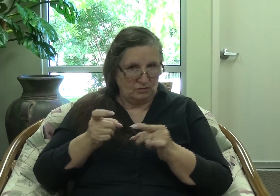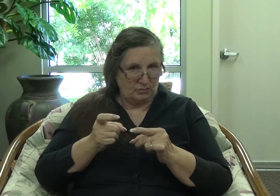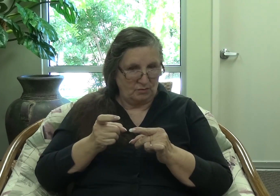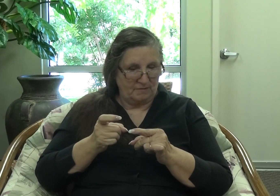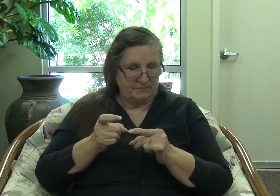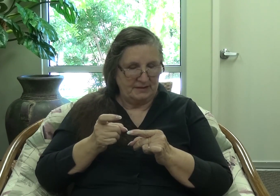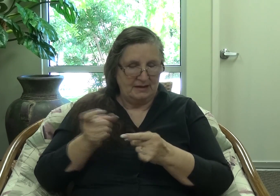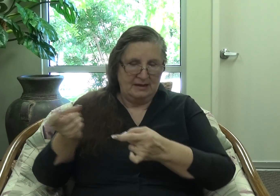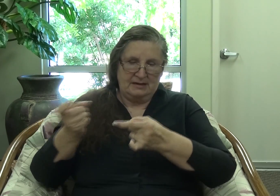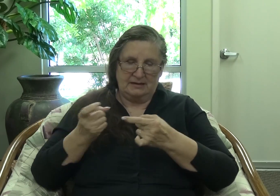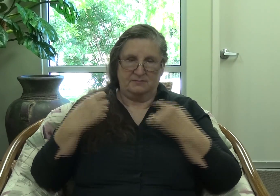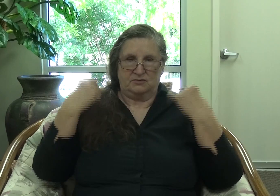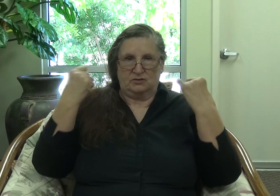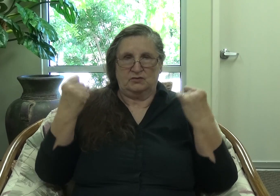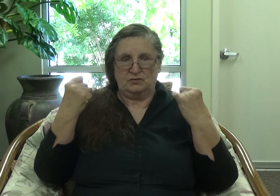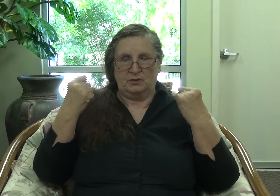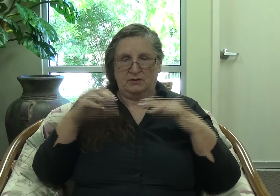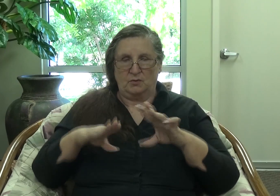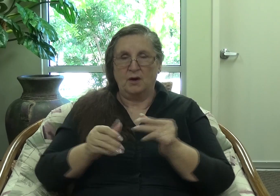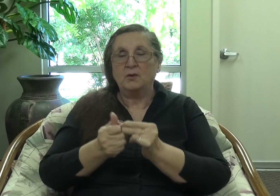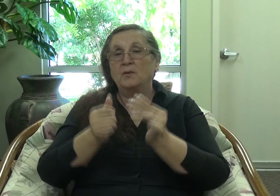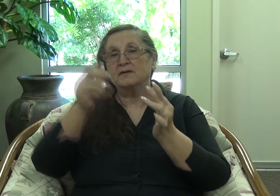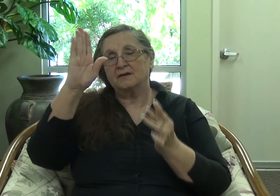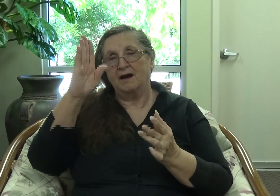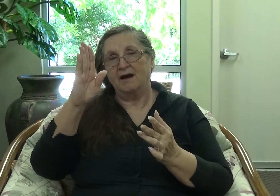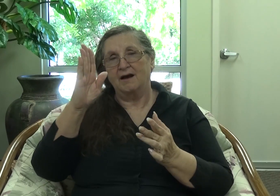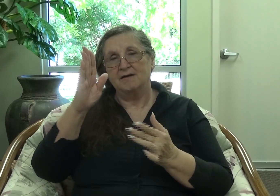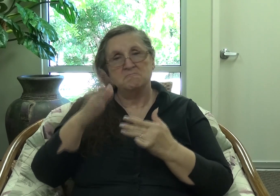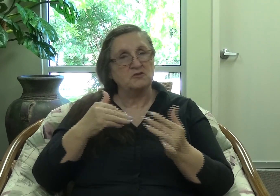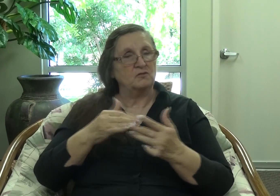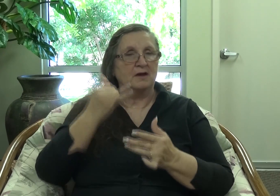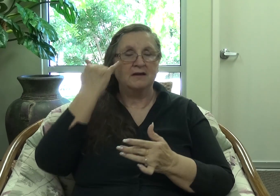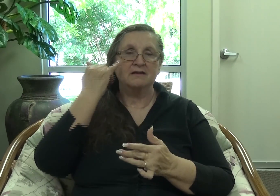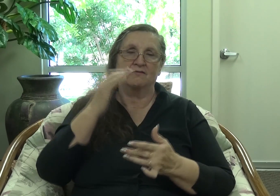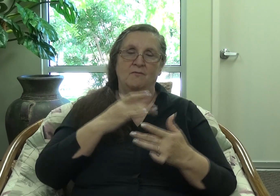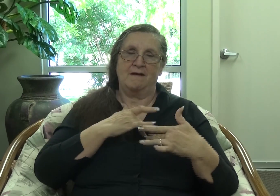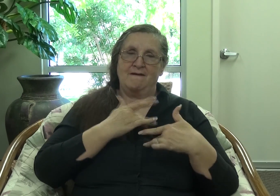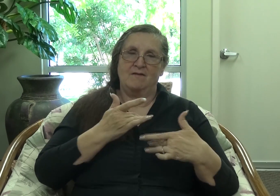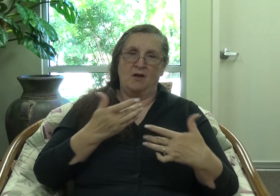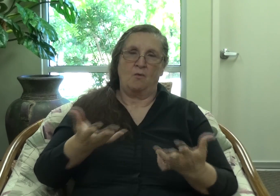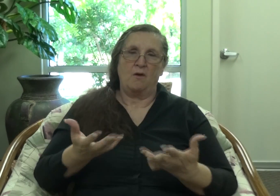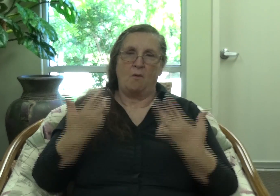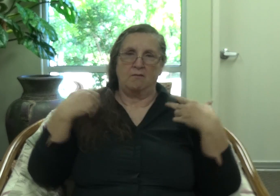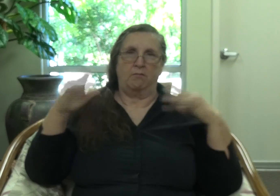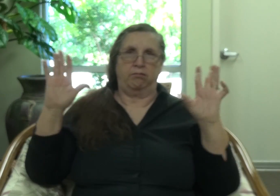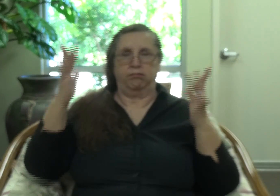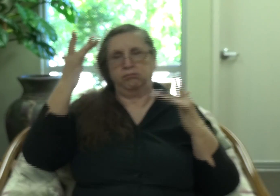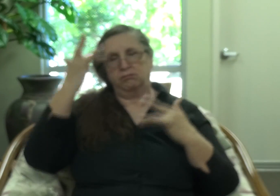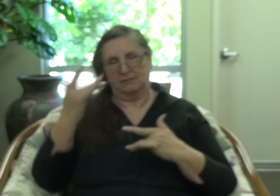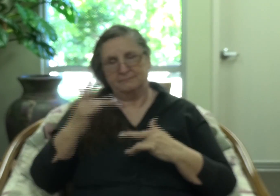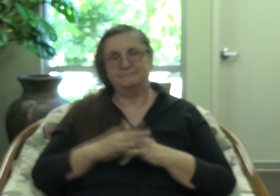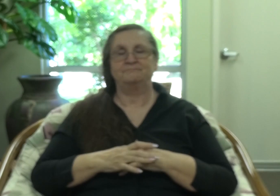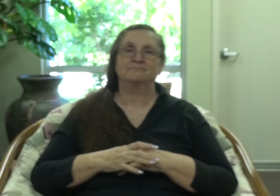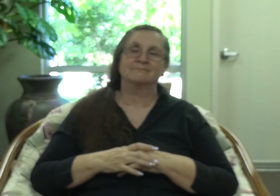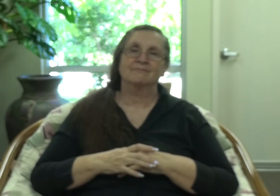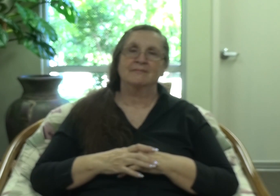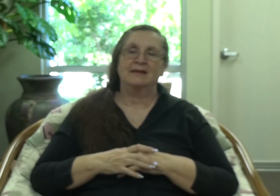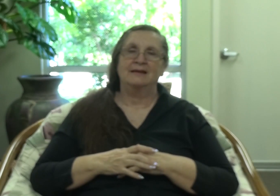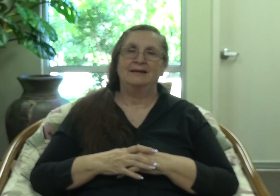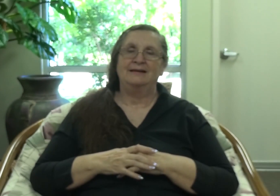us the strength to walk with God, even when we feel like giving up in despair. And so, after all, our